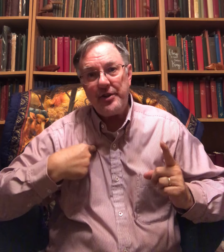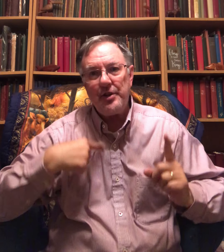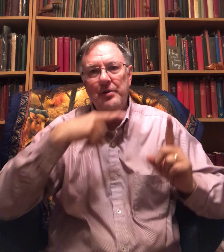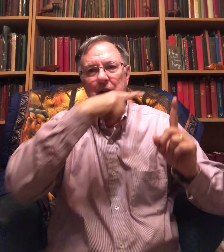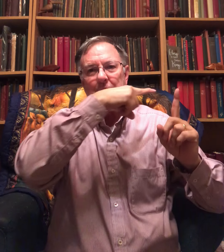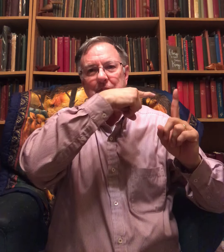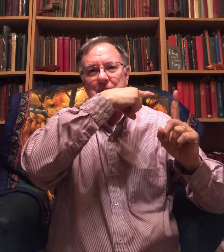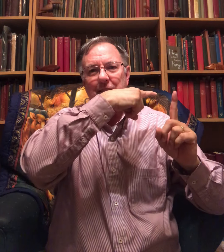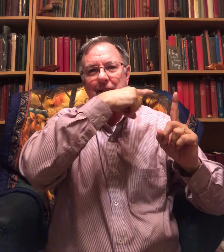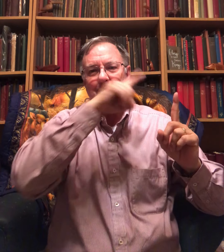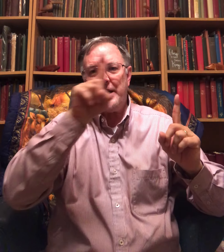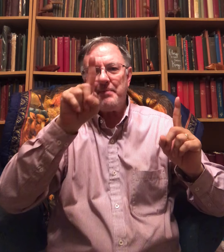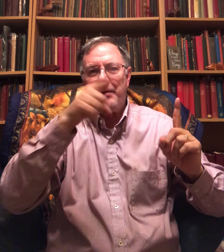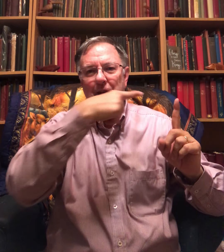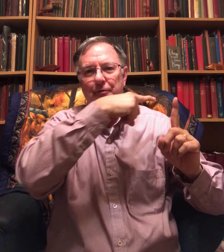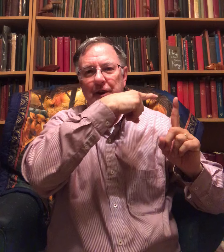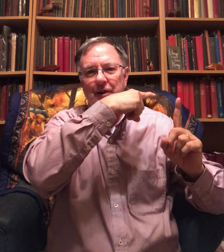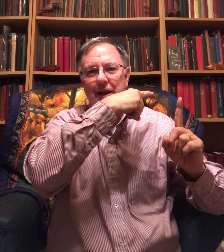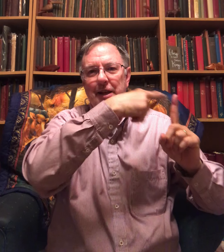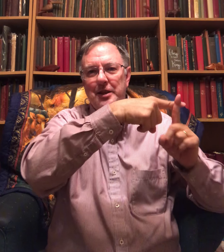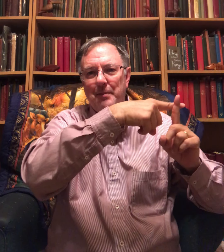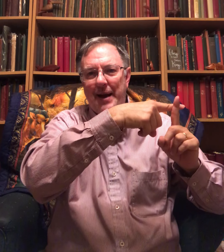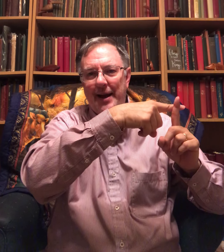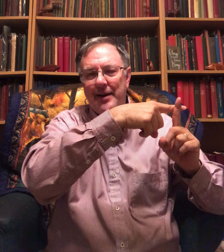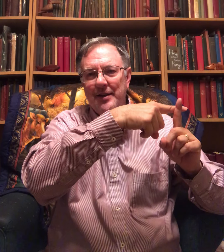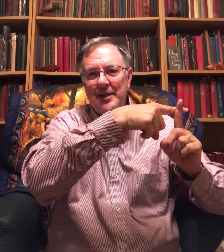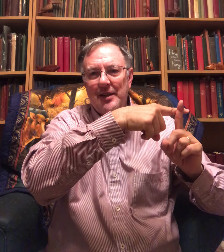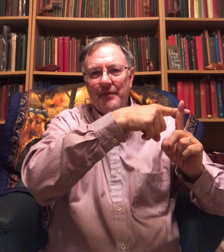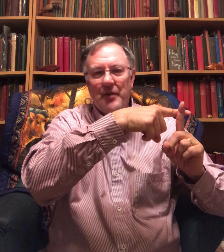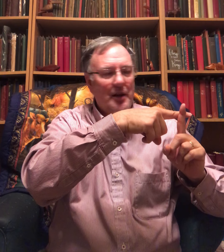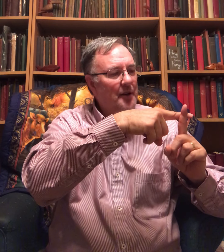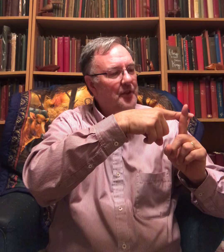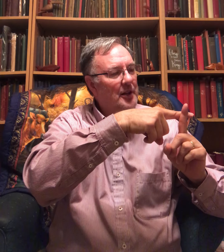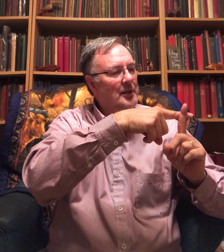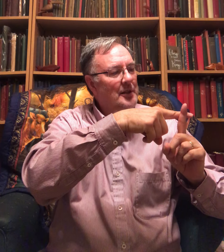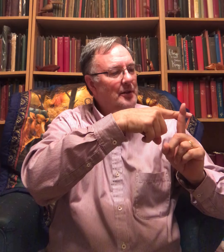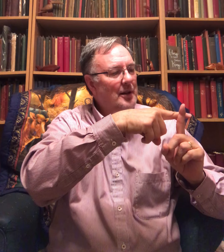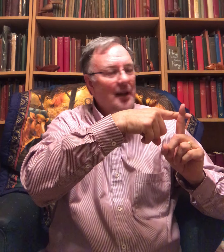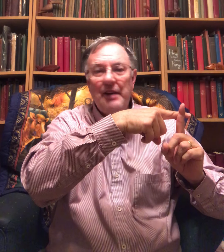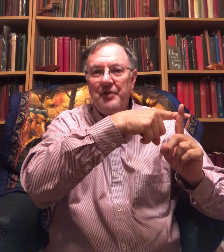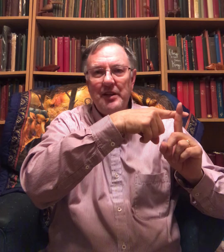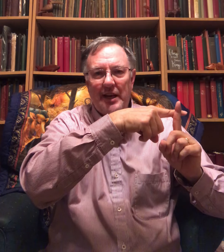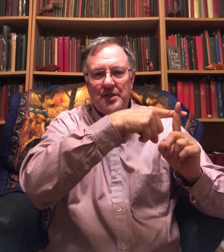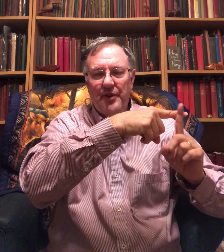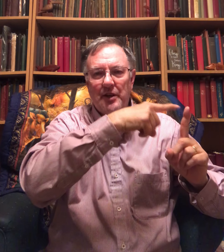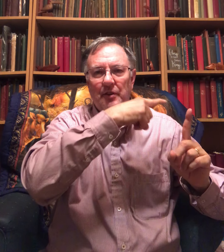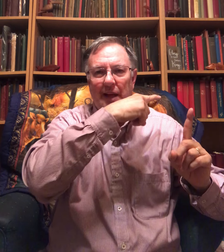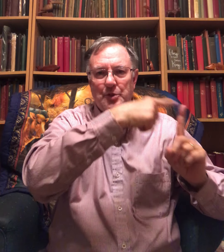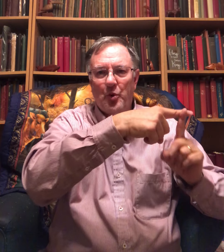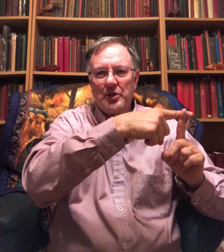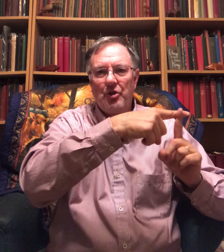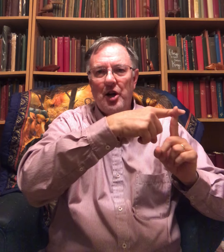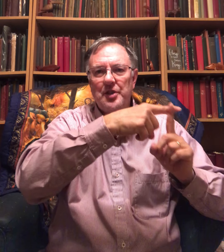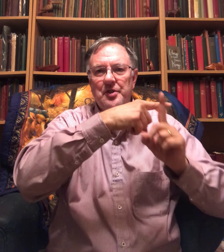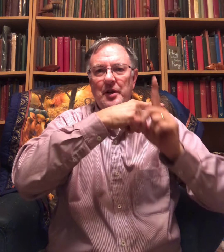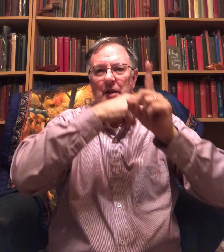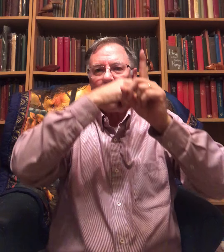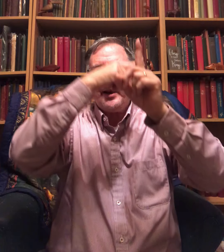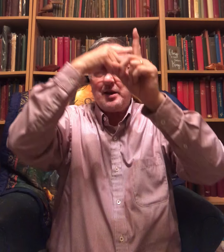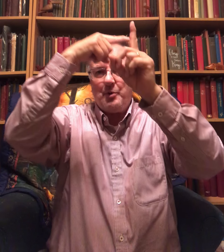do is I take my right finger, I hit the back of the left index finger. That's one cross. Then I come